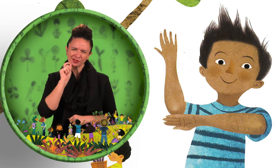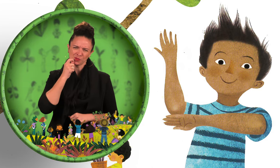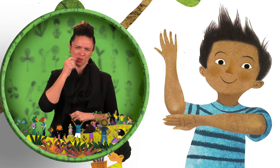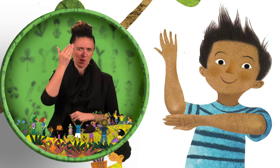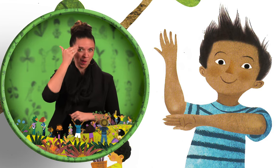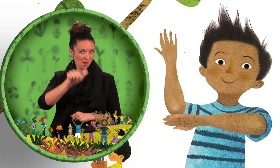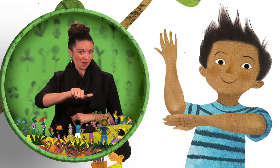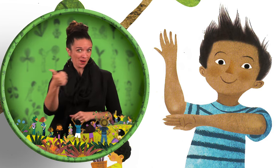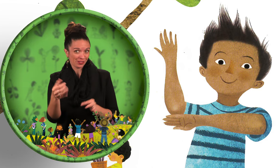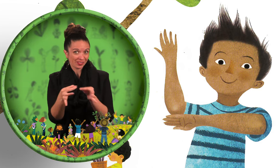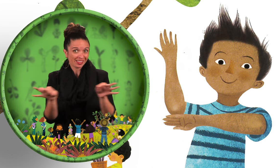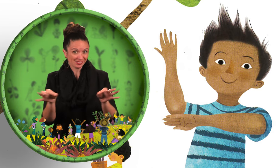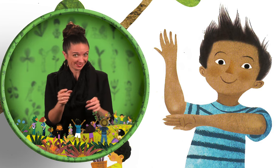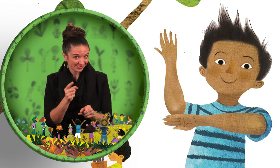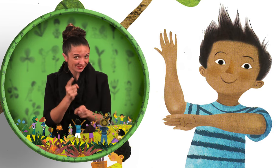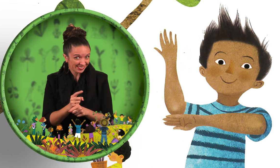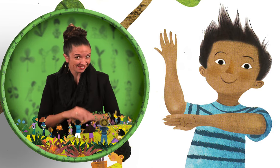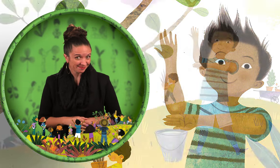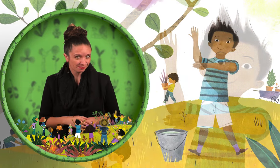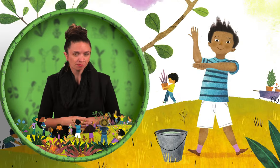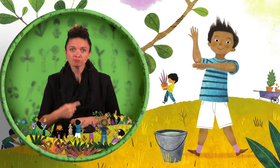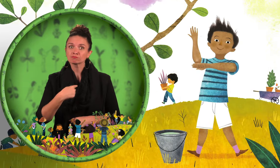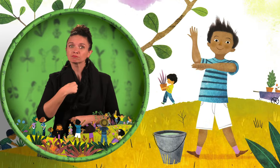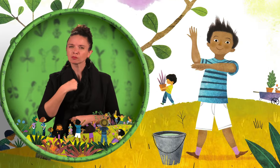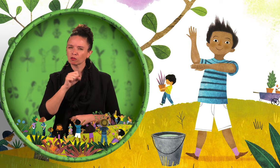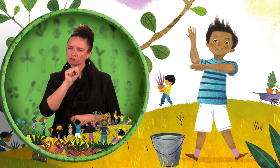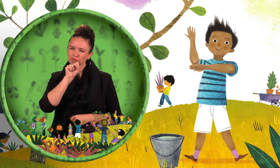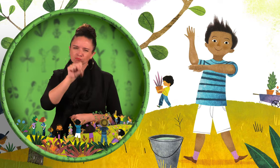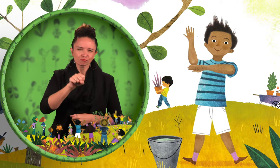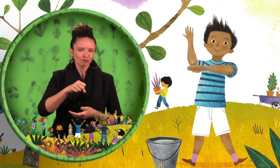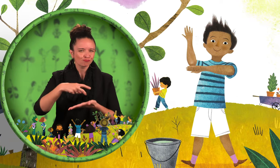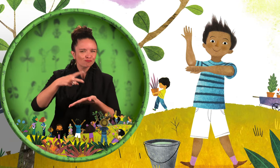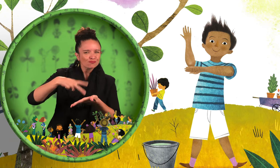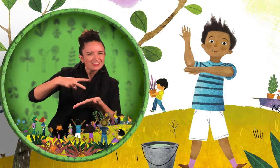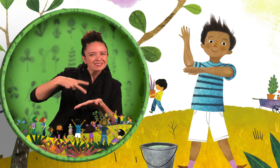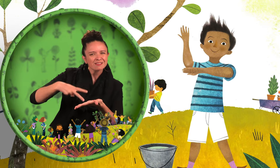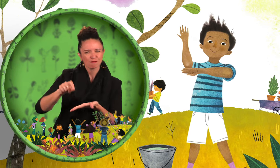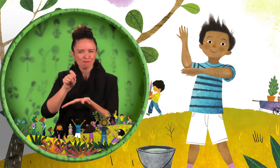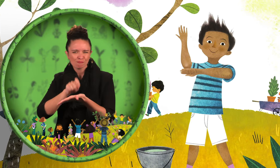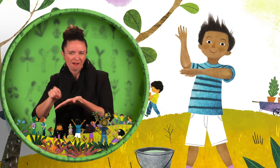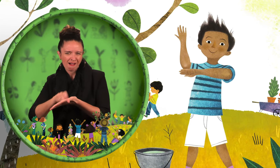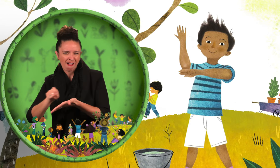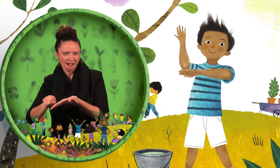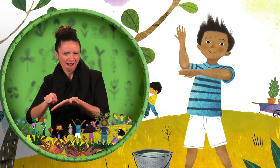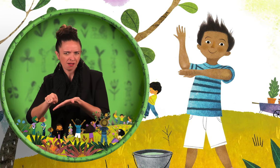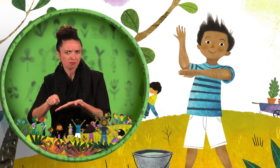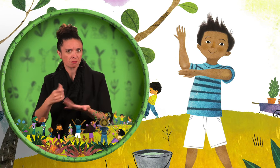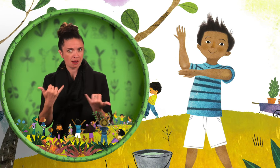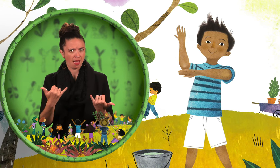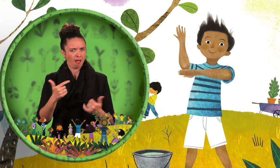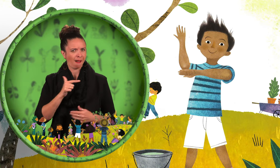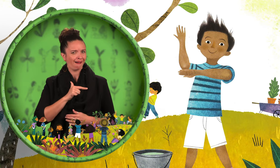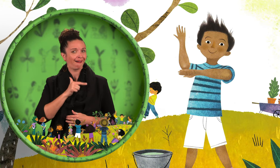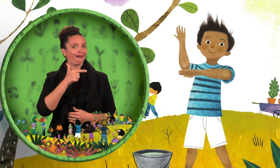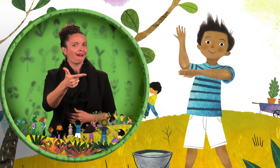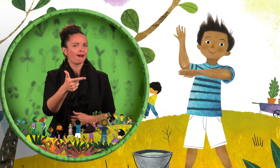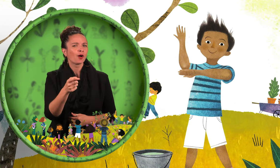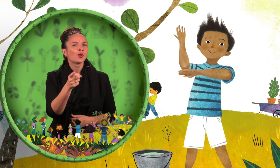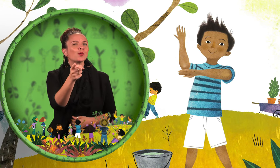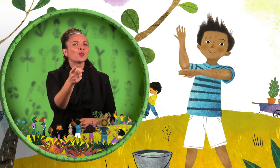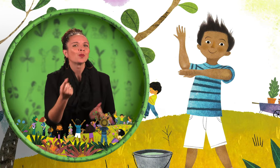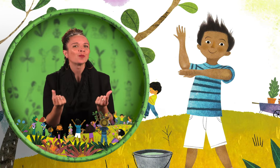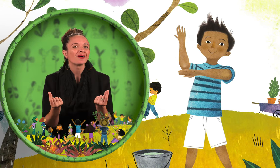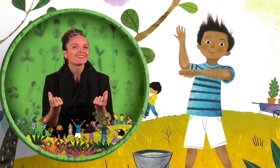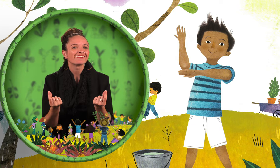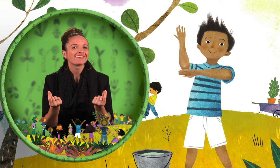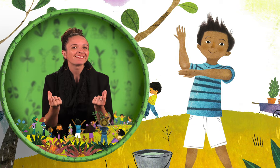and hands through sign language. It's cool to know another language. I also